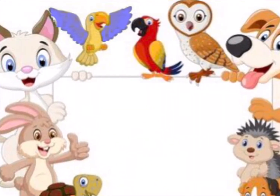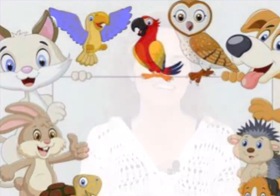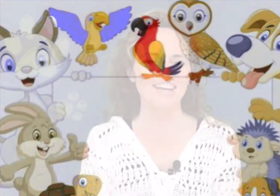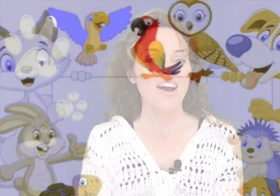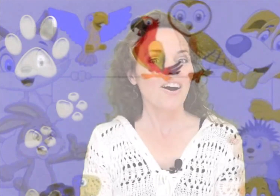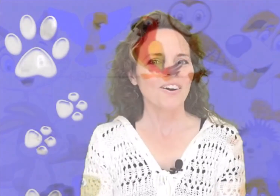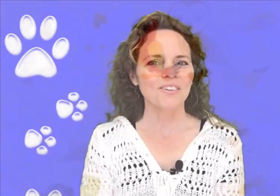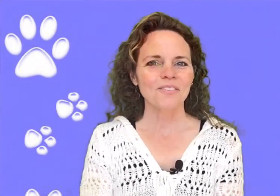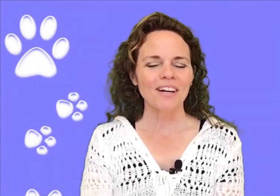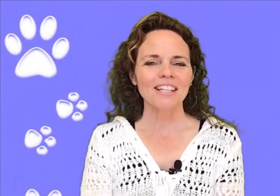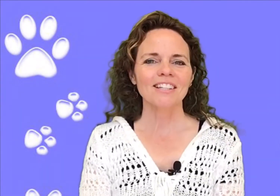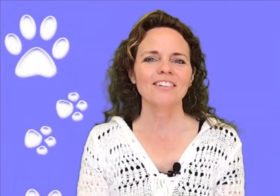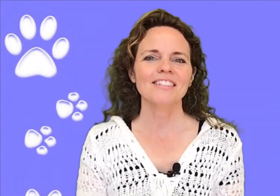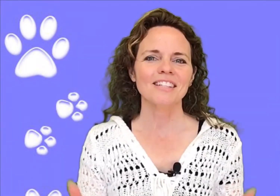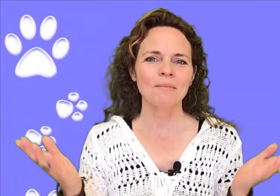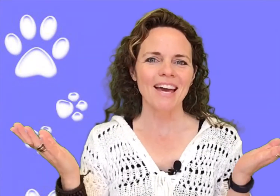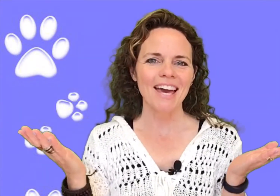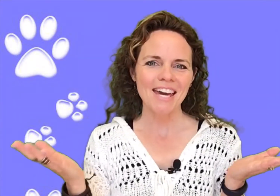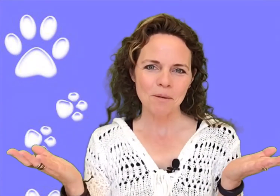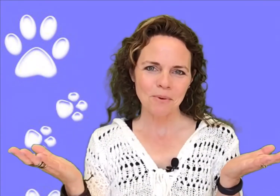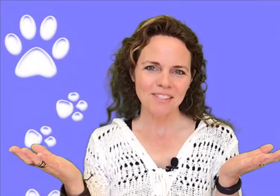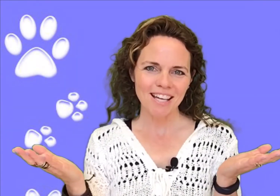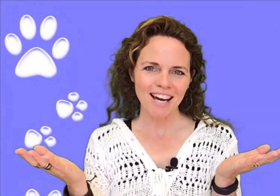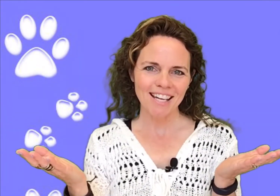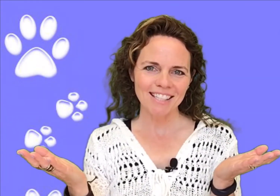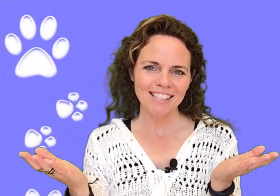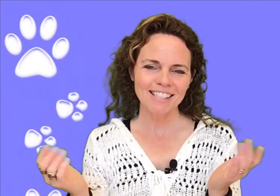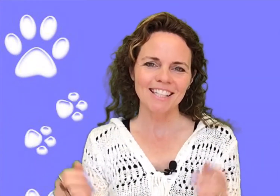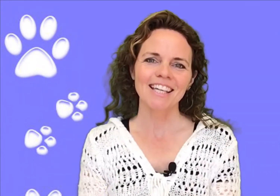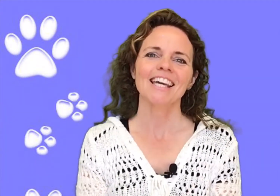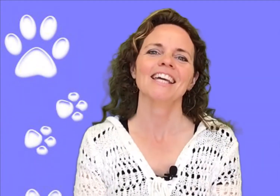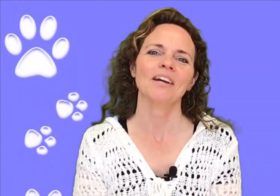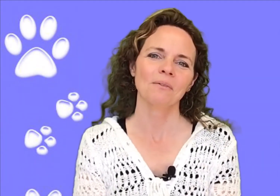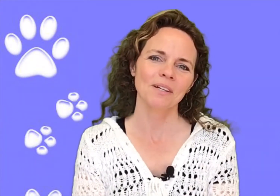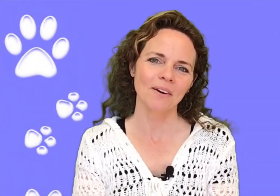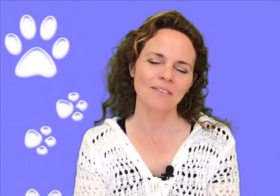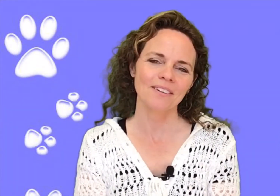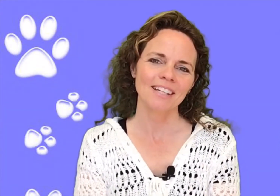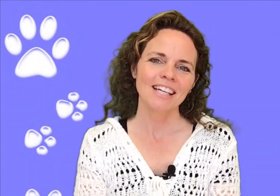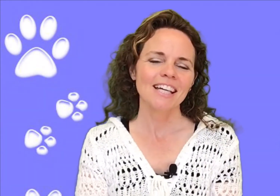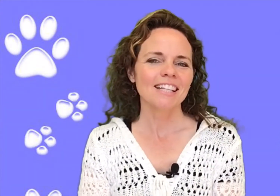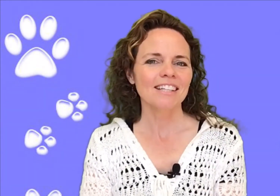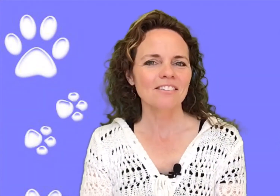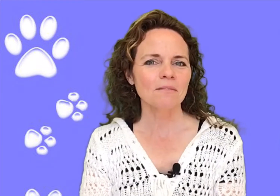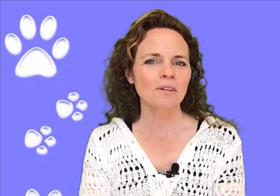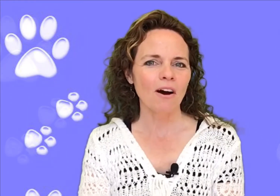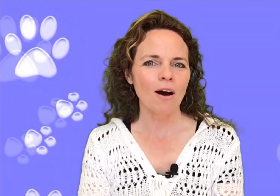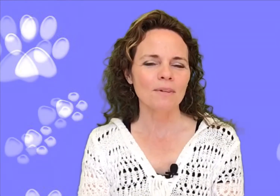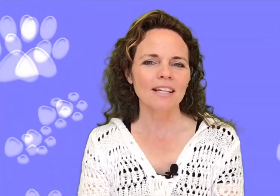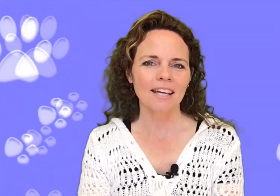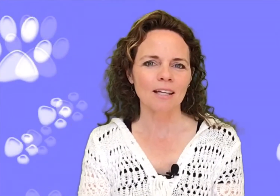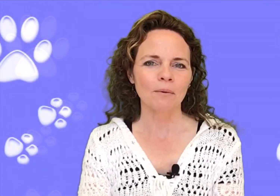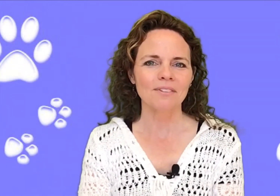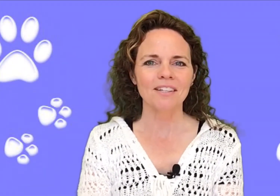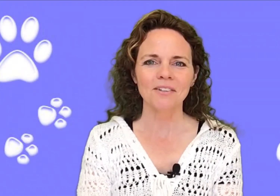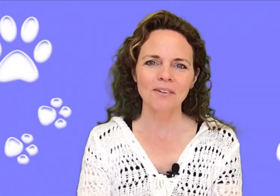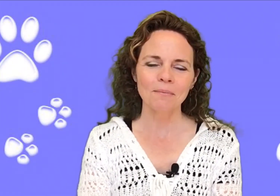Are you ready to learn some animal signs? Here we go. These are some common animals that you might